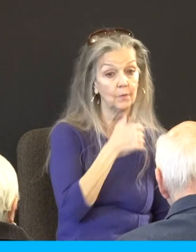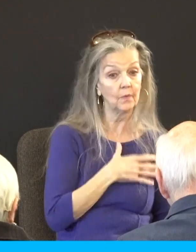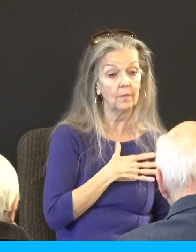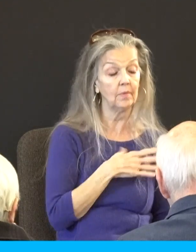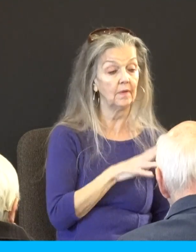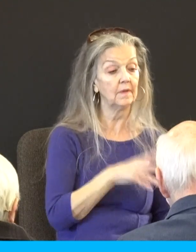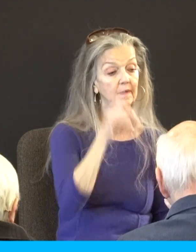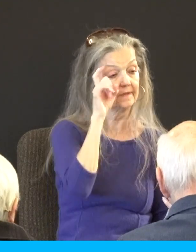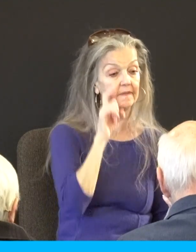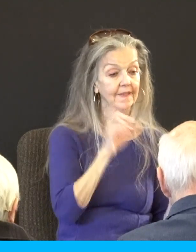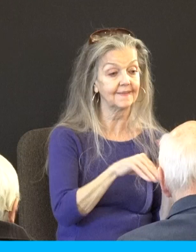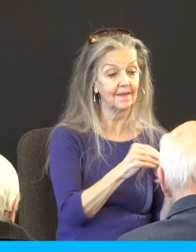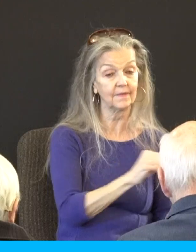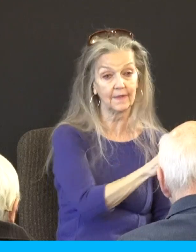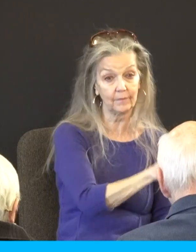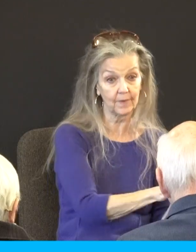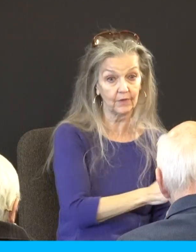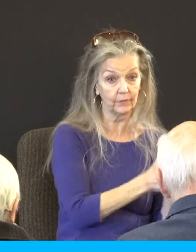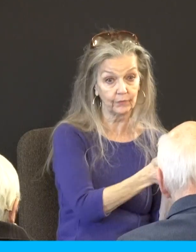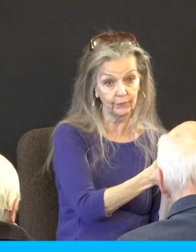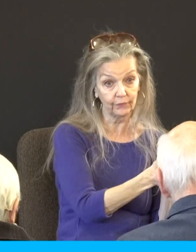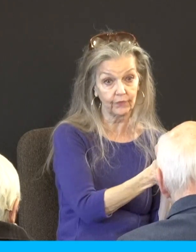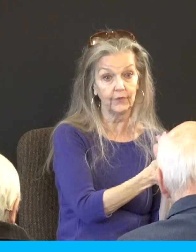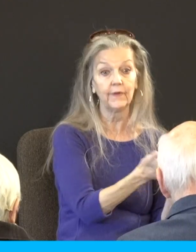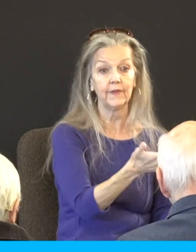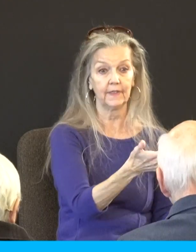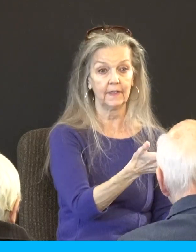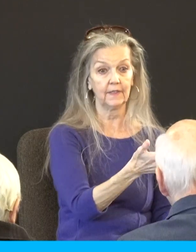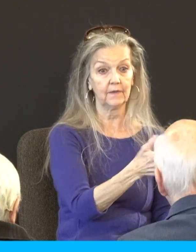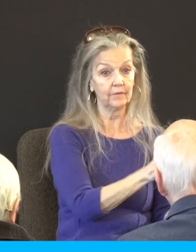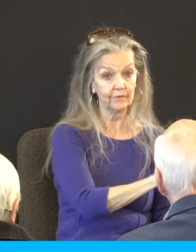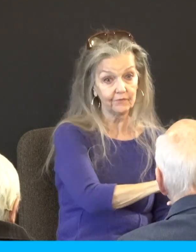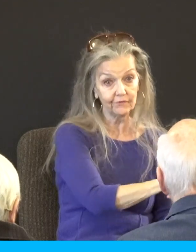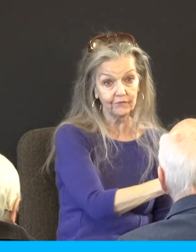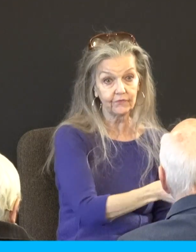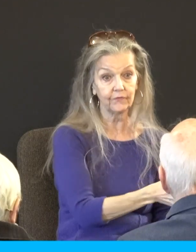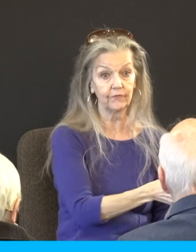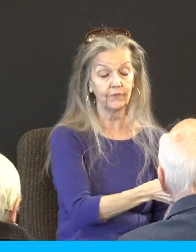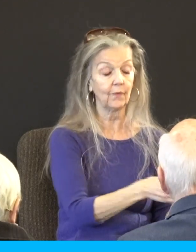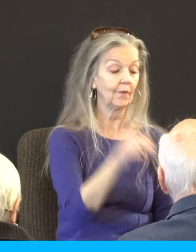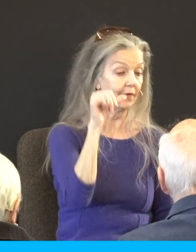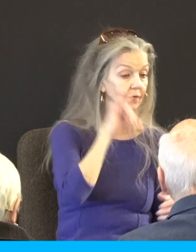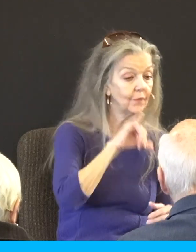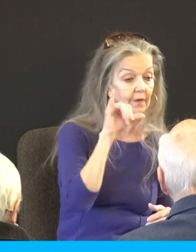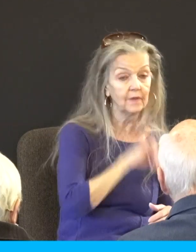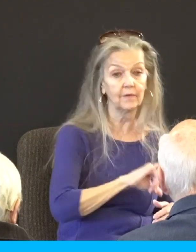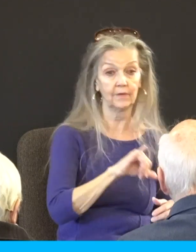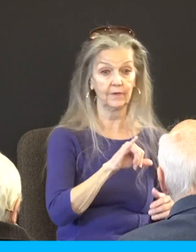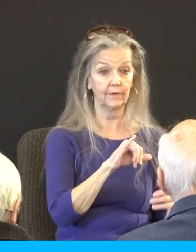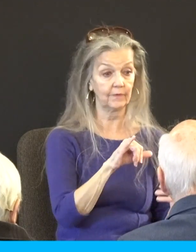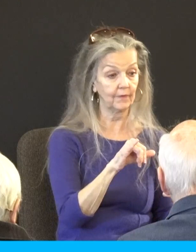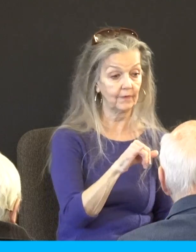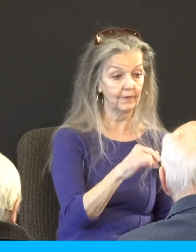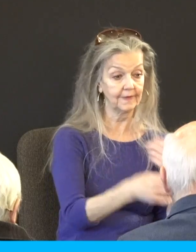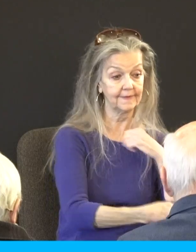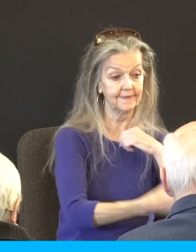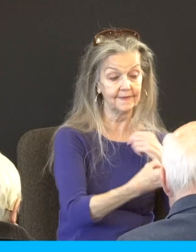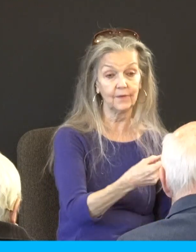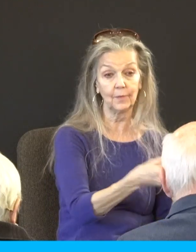idolater or a railer or a drunkard or an extortioner with such a one don't even eat. Know not to eat. For what have I